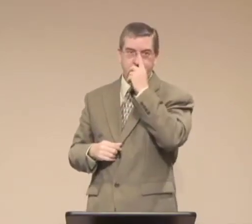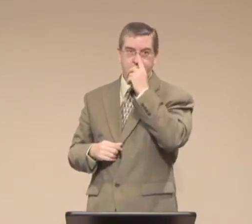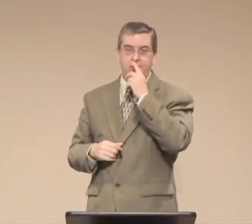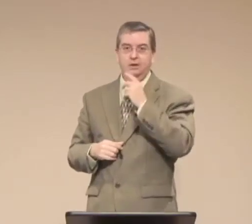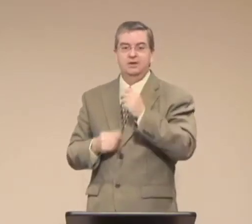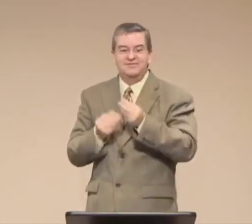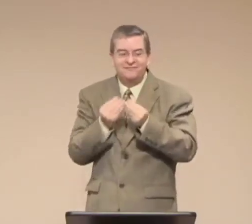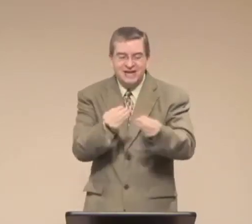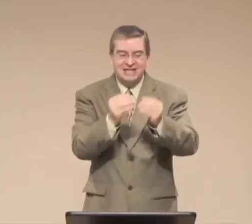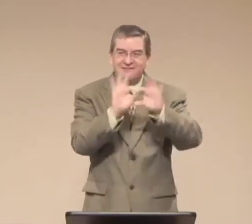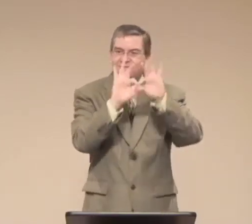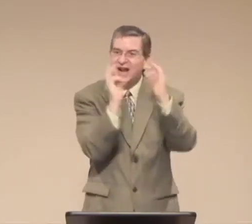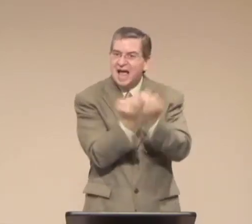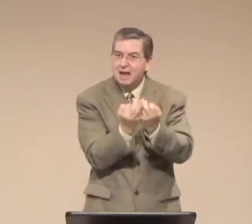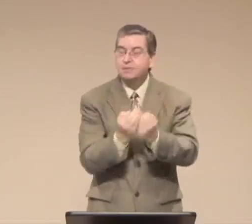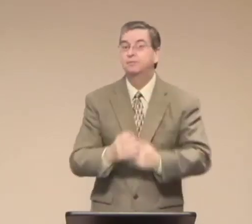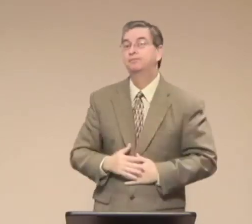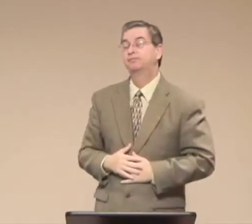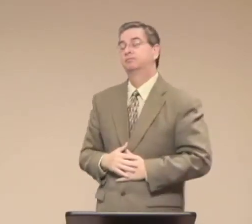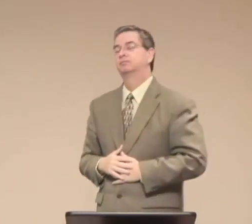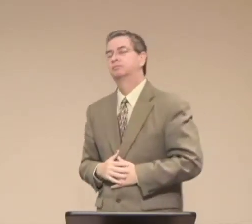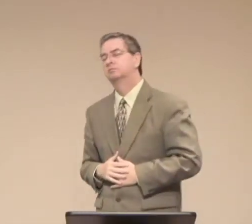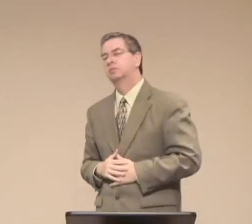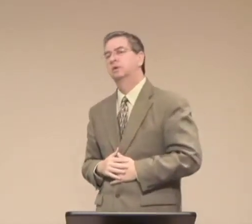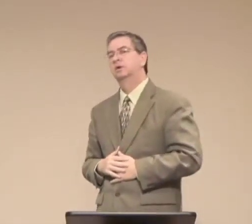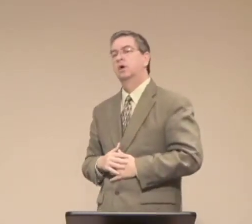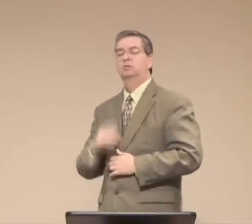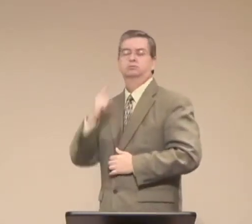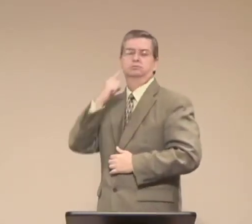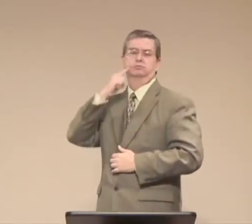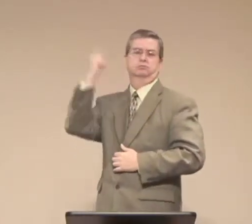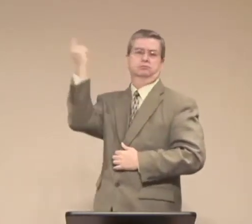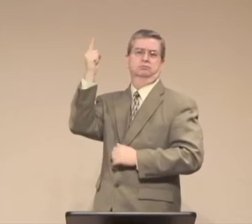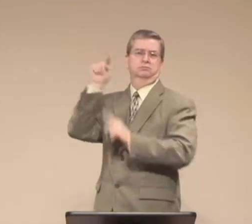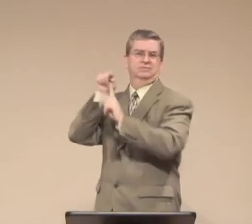And so she needed the money to feed her family. Okay.